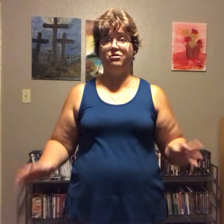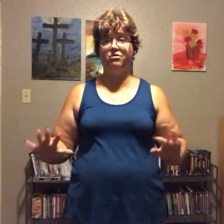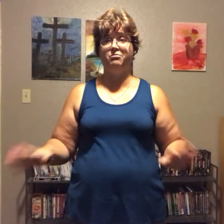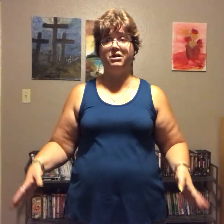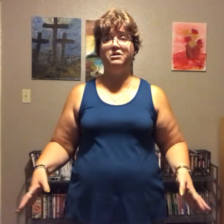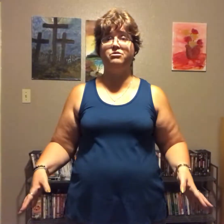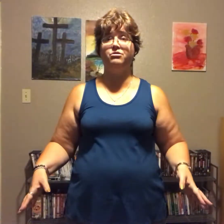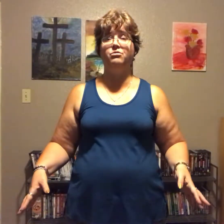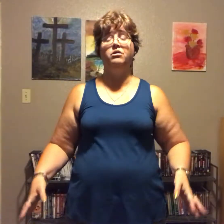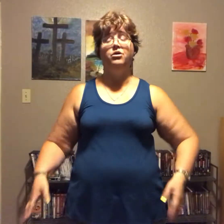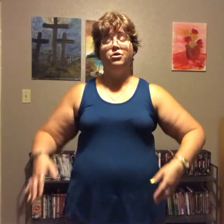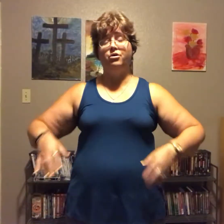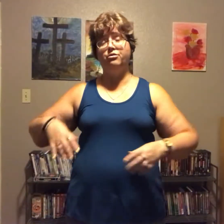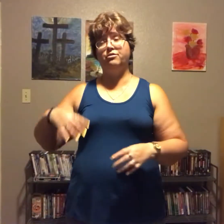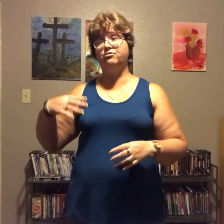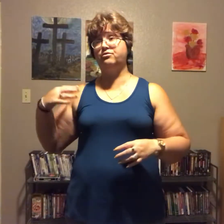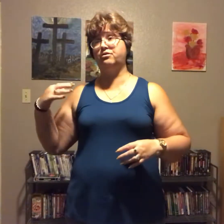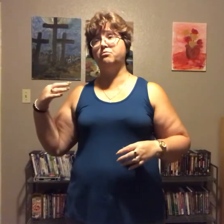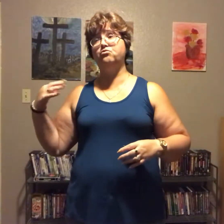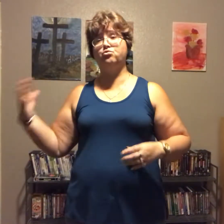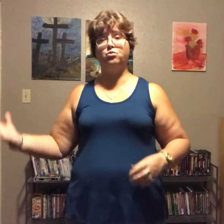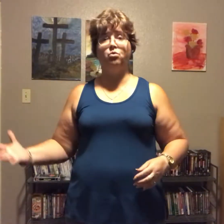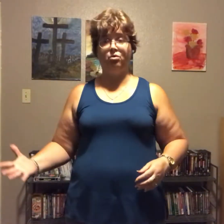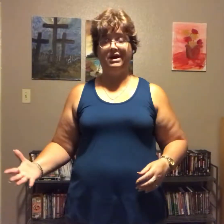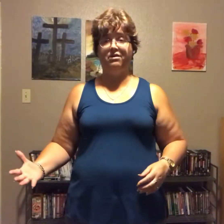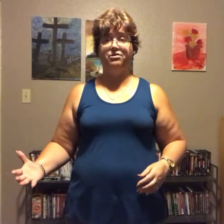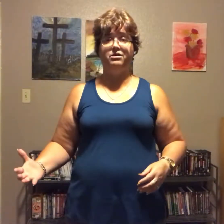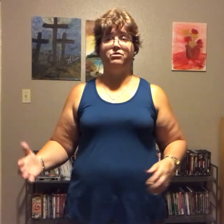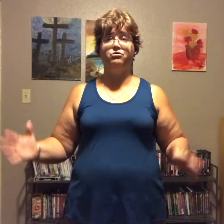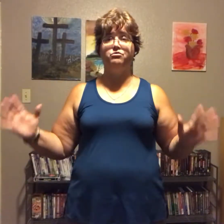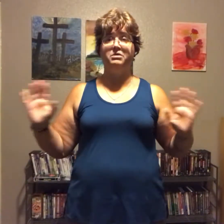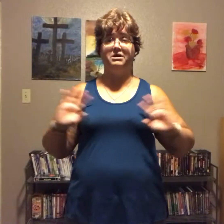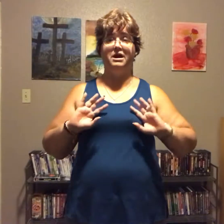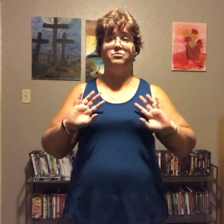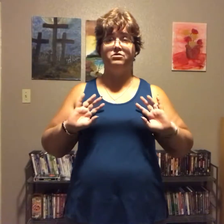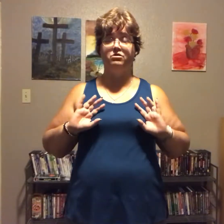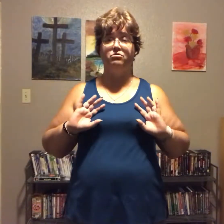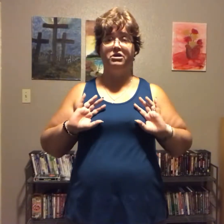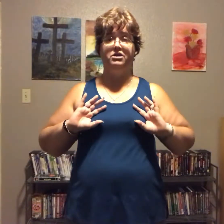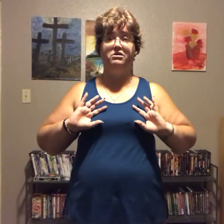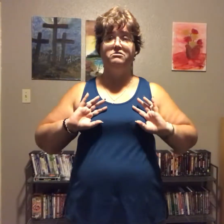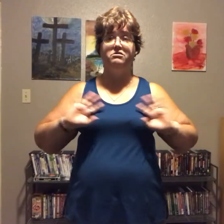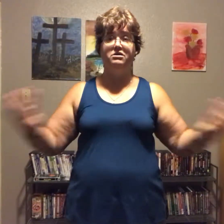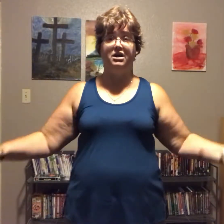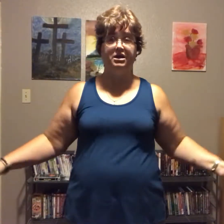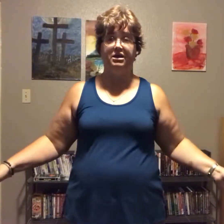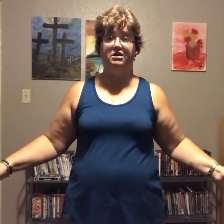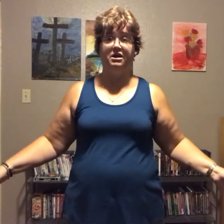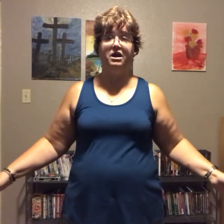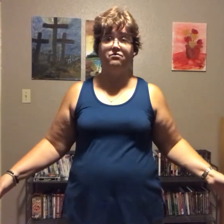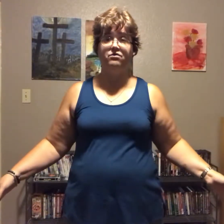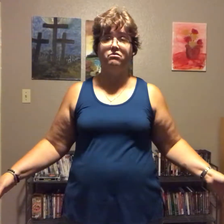they're not meaning to or there's some troll out there who's been absolutely nutty and hateful